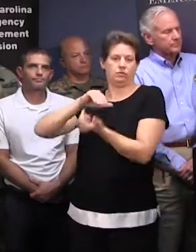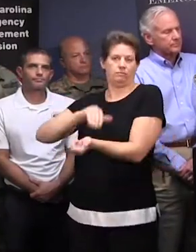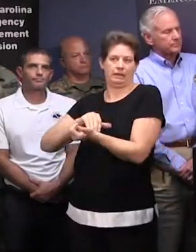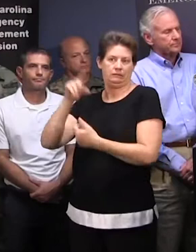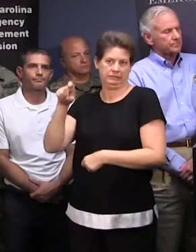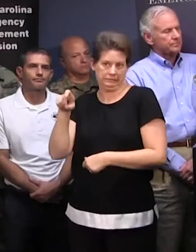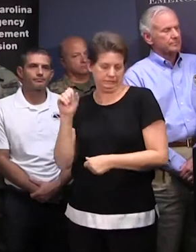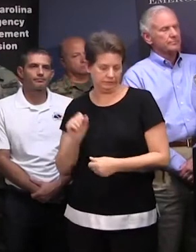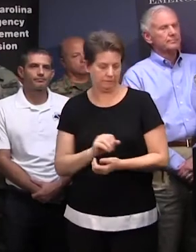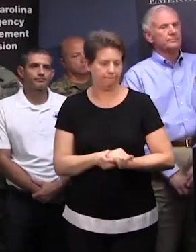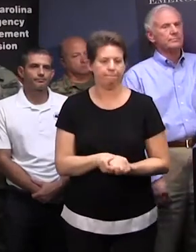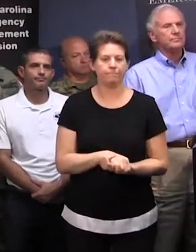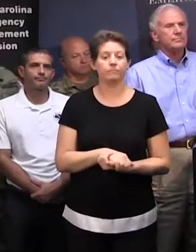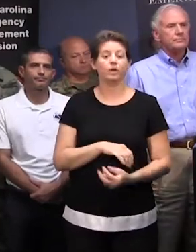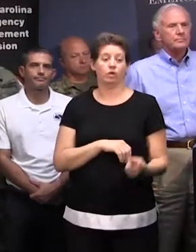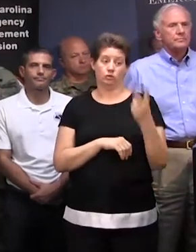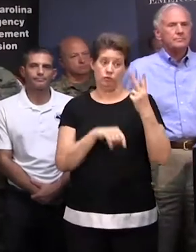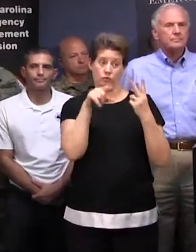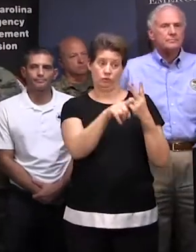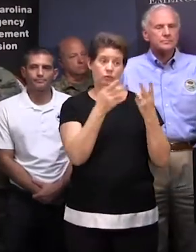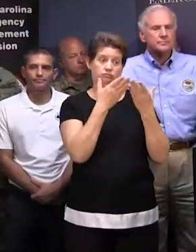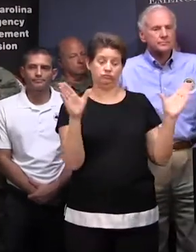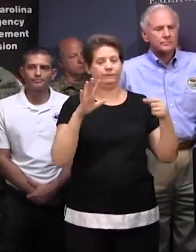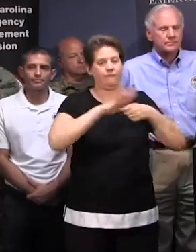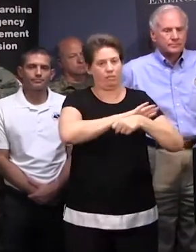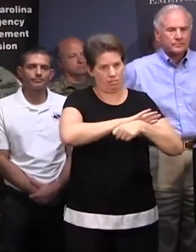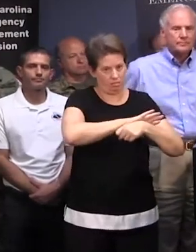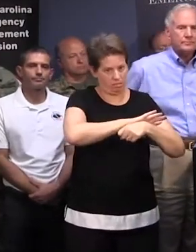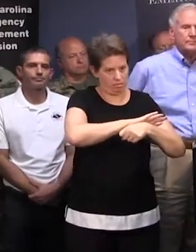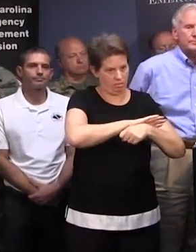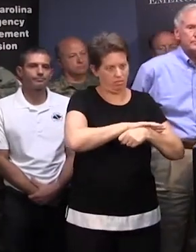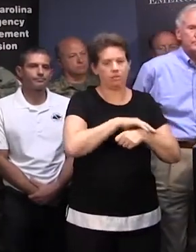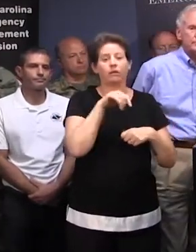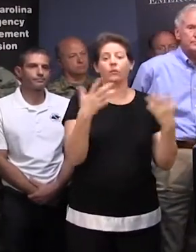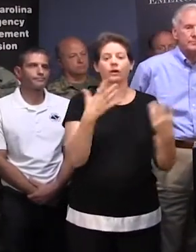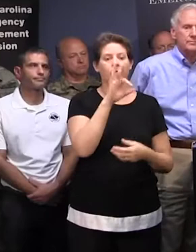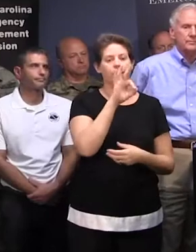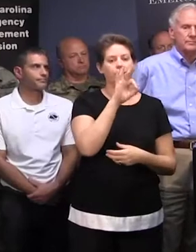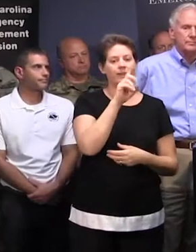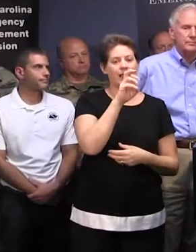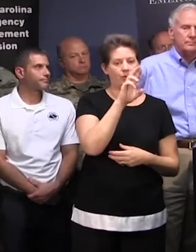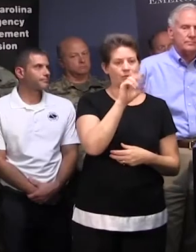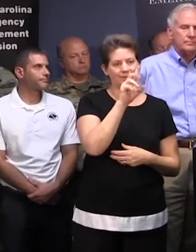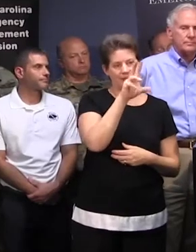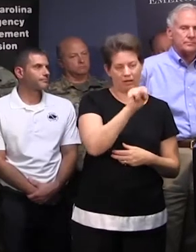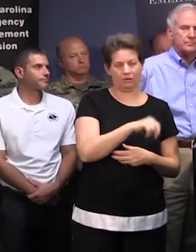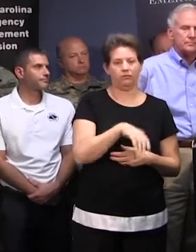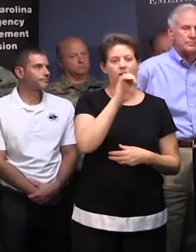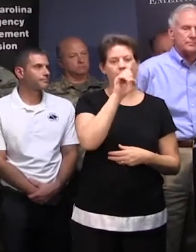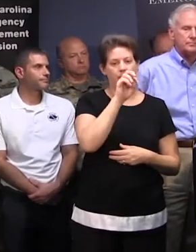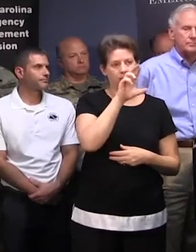shelters. We have two general population shelters that are full. These are Flower Town Elementary in